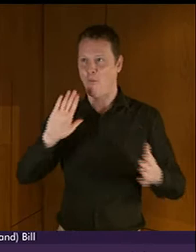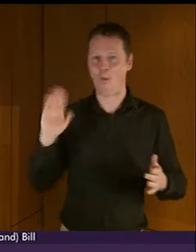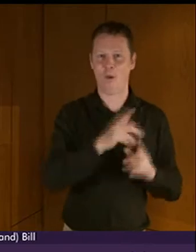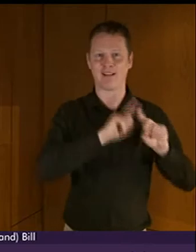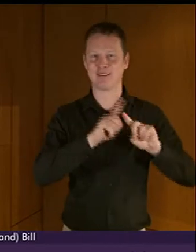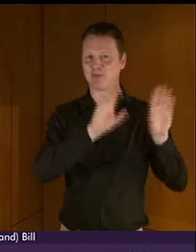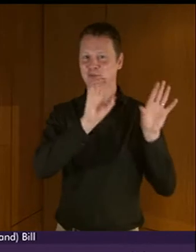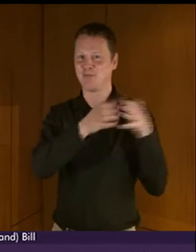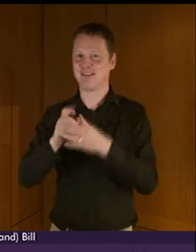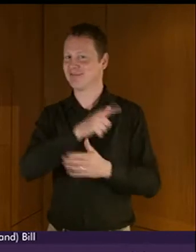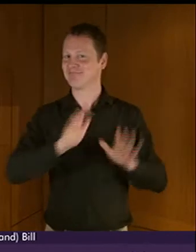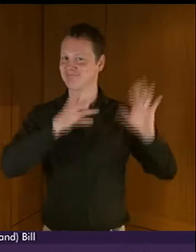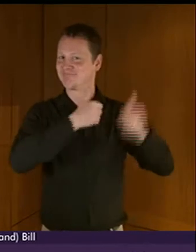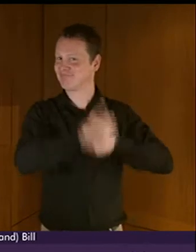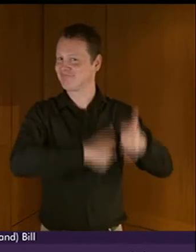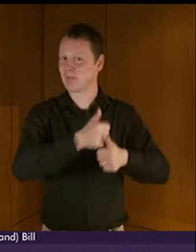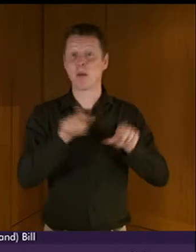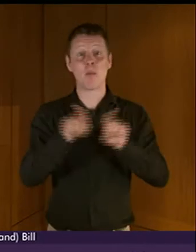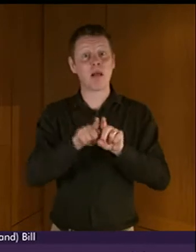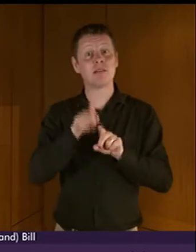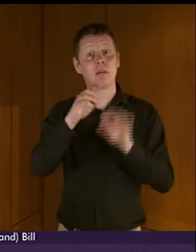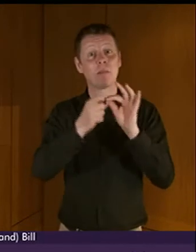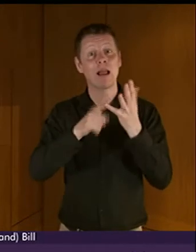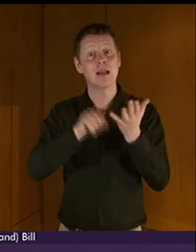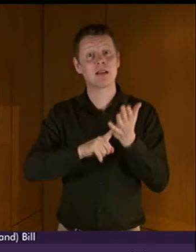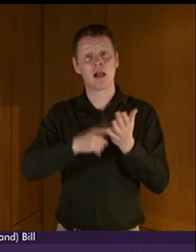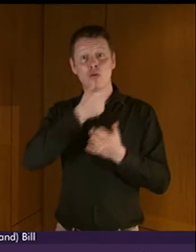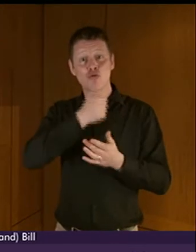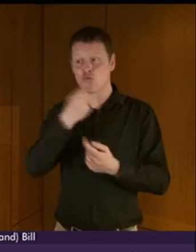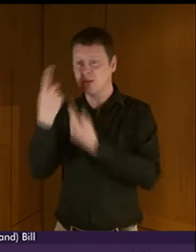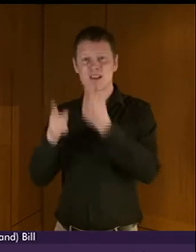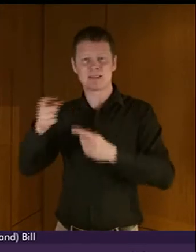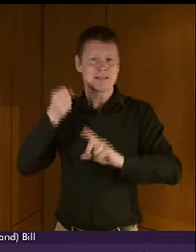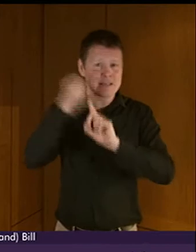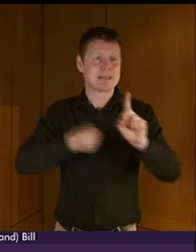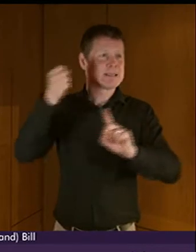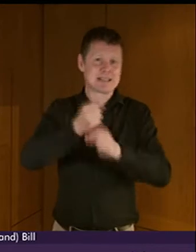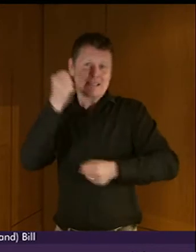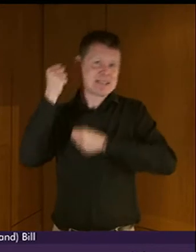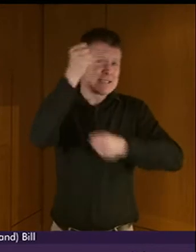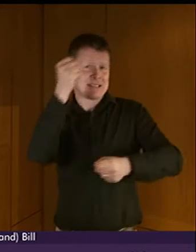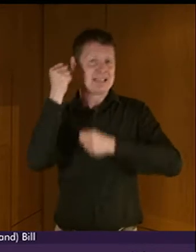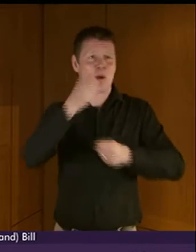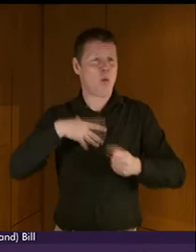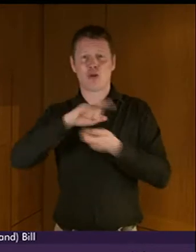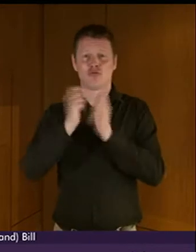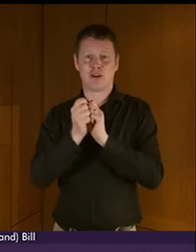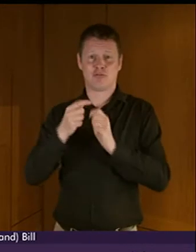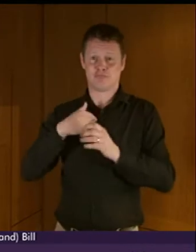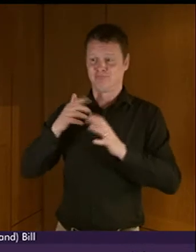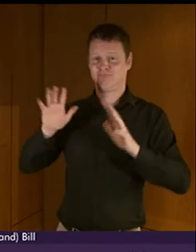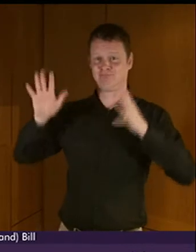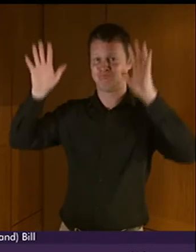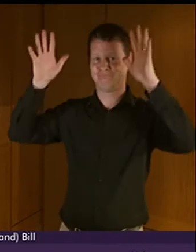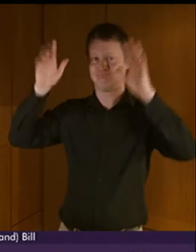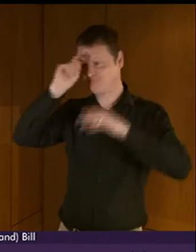also want to congratulate all those BSL users and champions of the language who have campaigned for change. I know